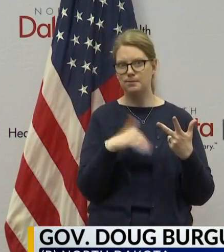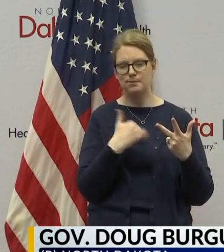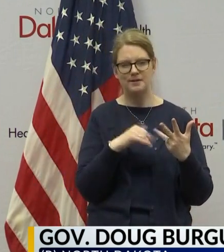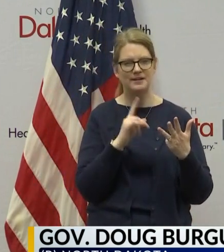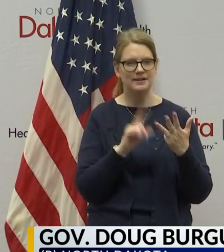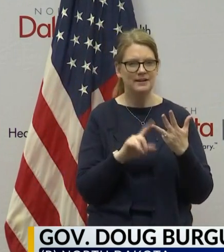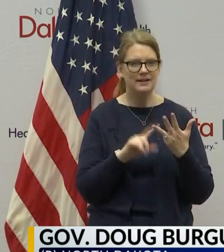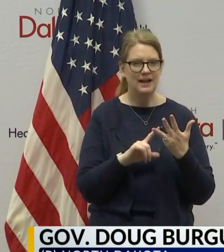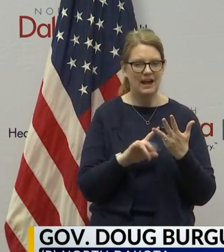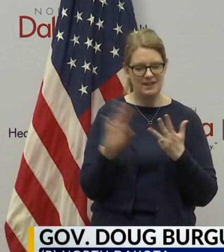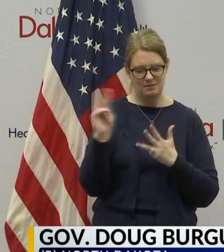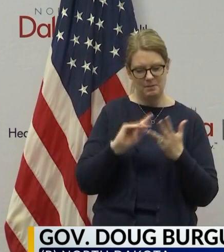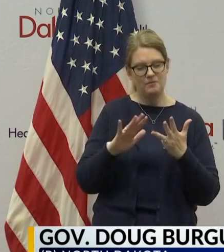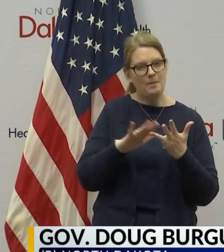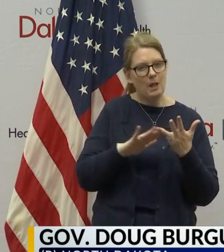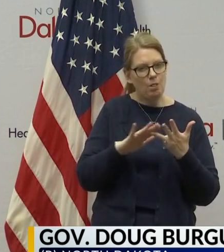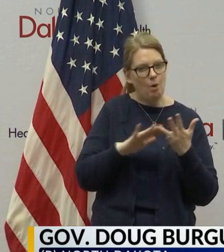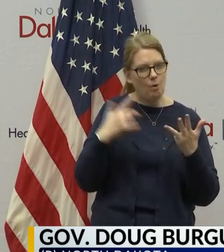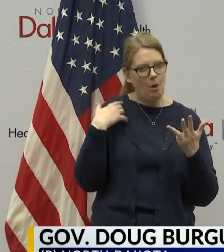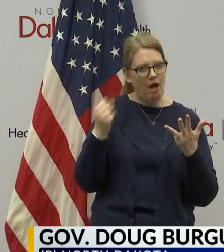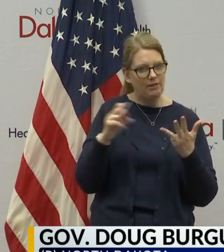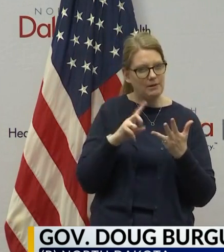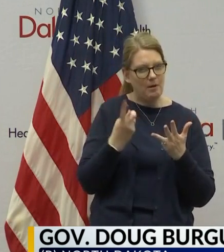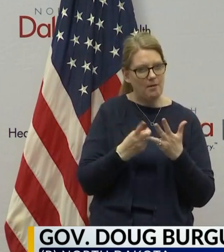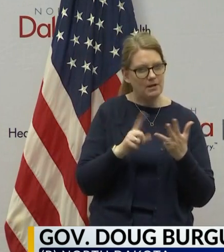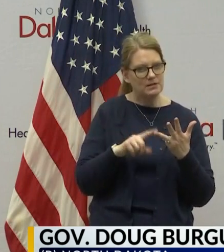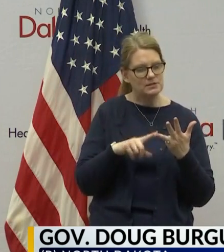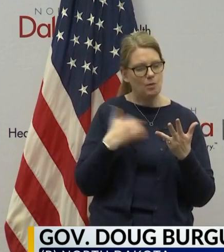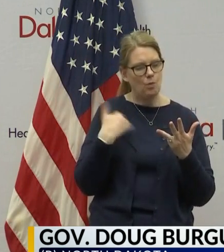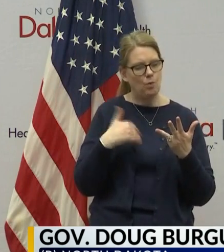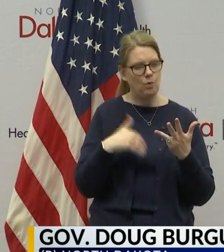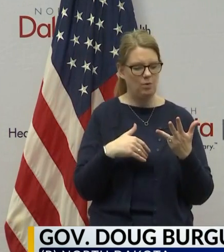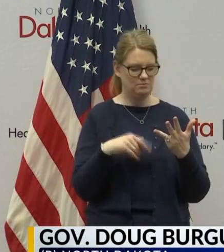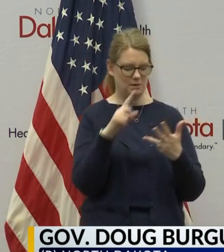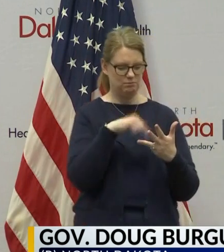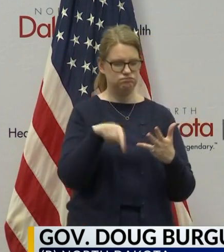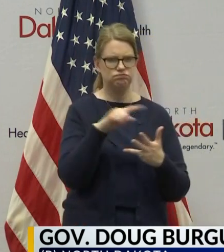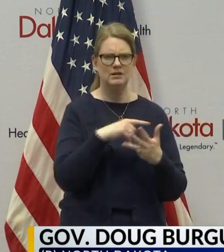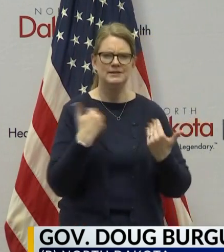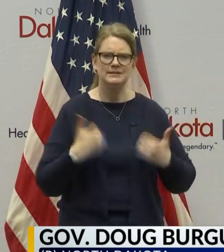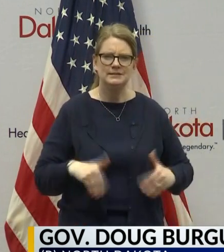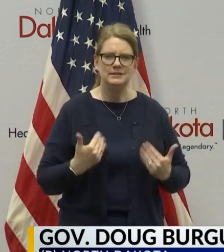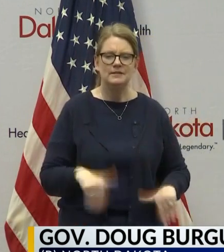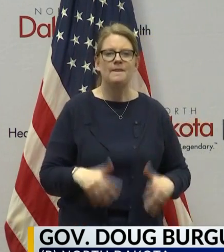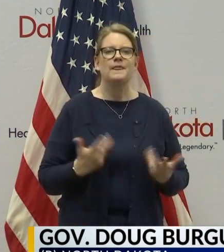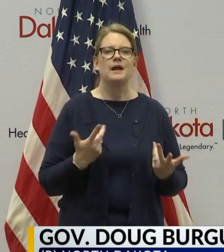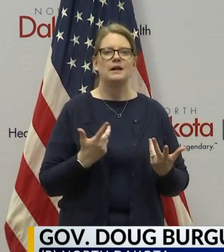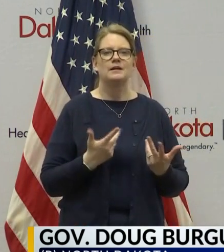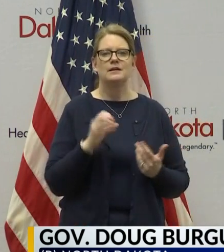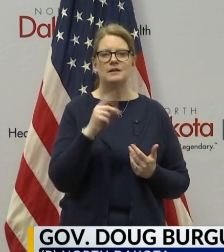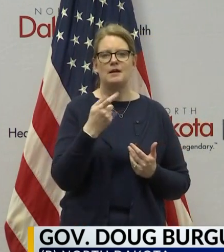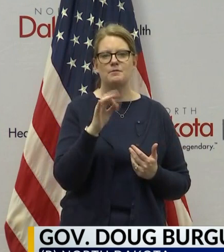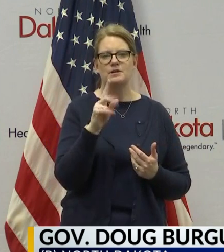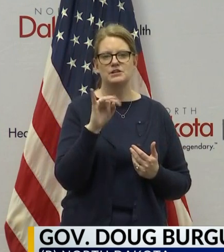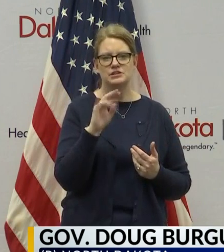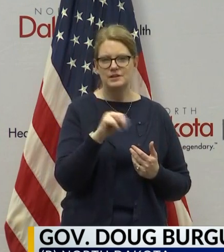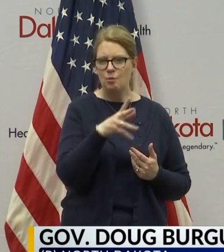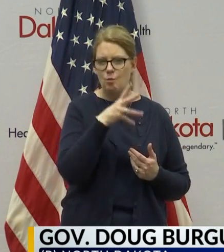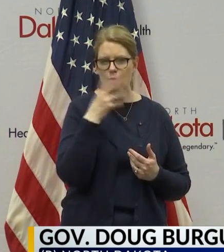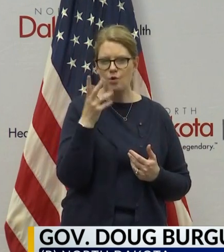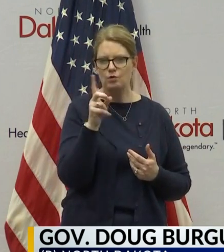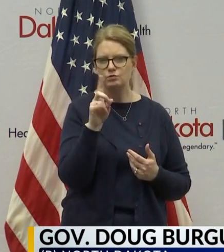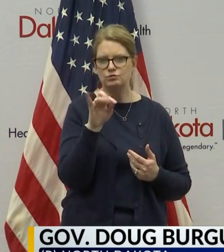all the people from the local health departments that were there supporting it. But our Operation Rural Drive-In Testing